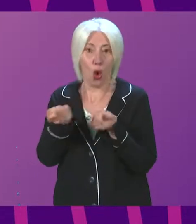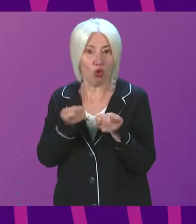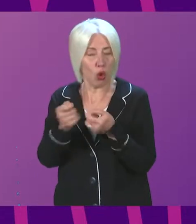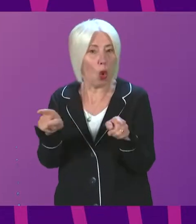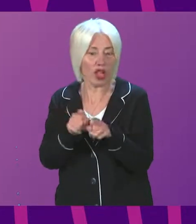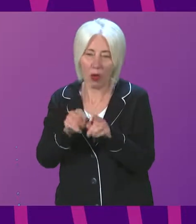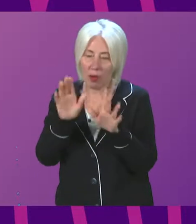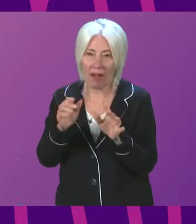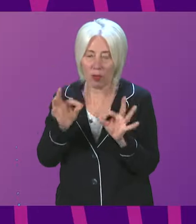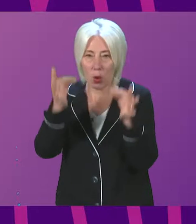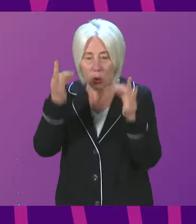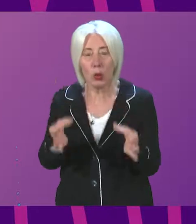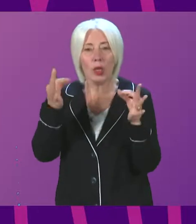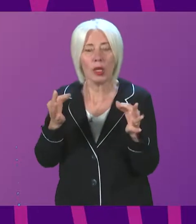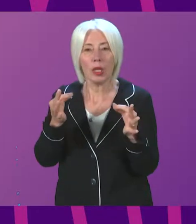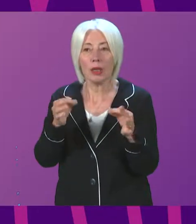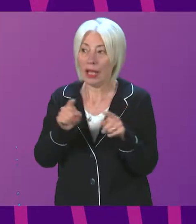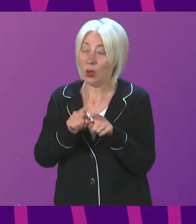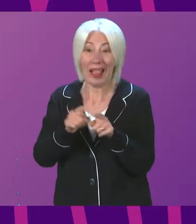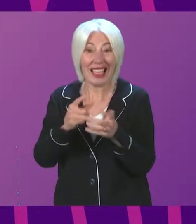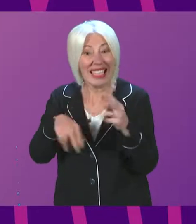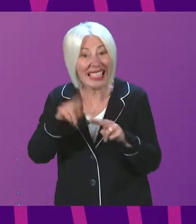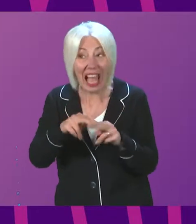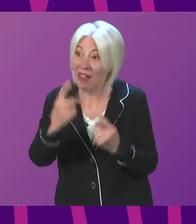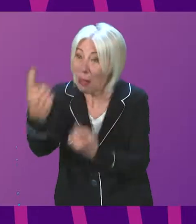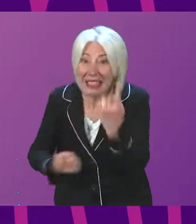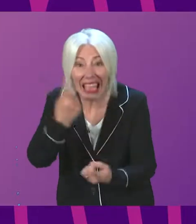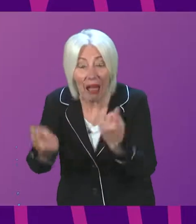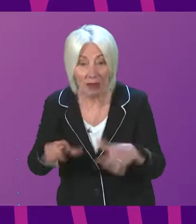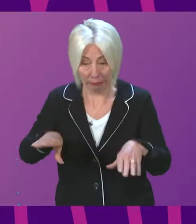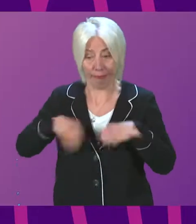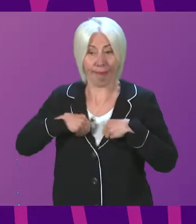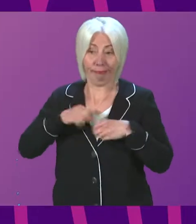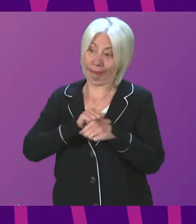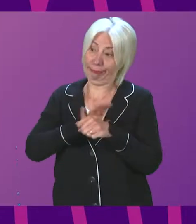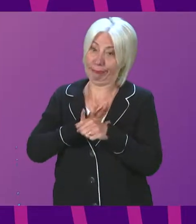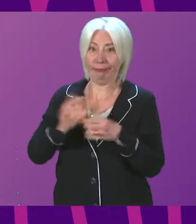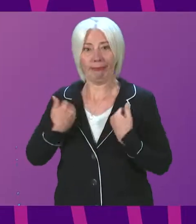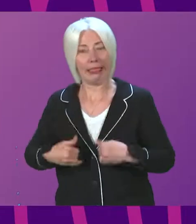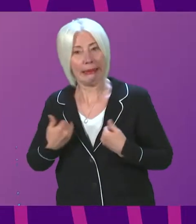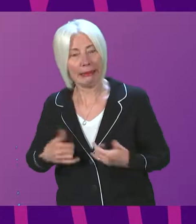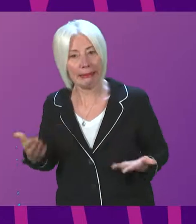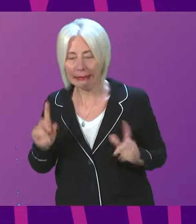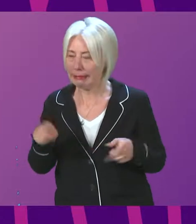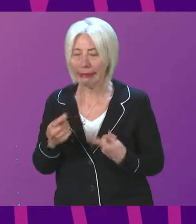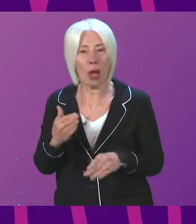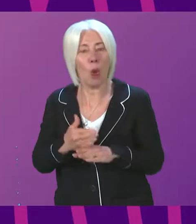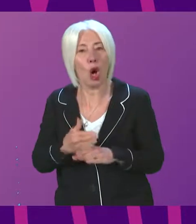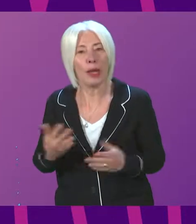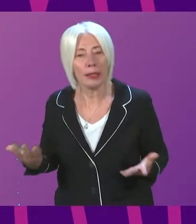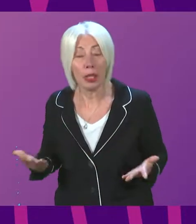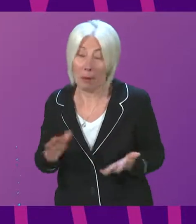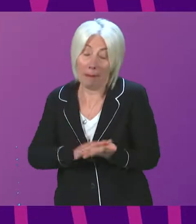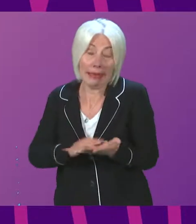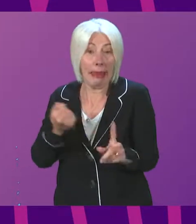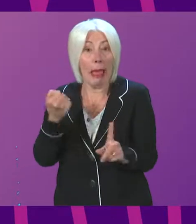to be tightened up. And, of course, as a number of staff have themselves had COVID and been off sick. That is an